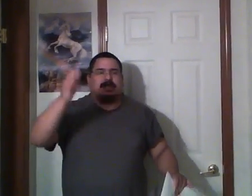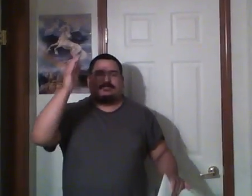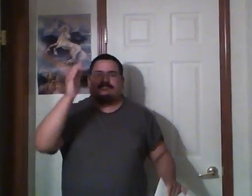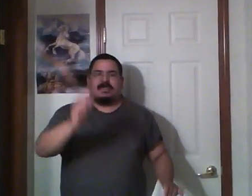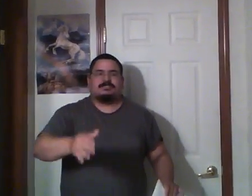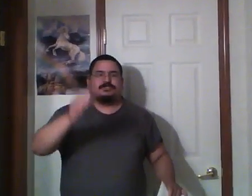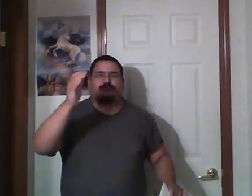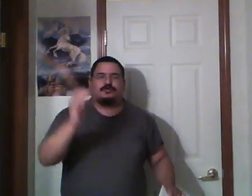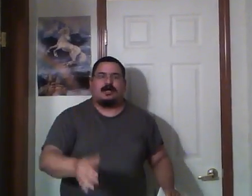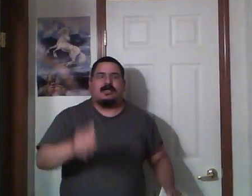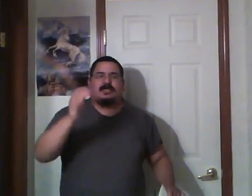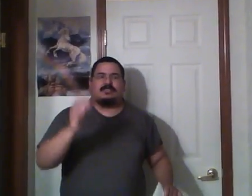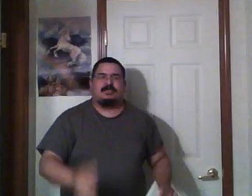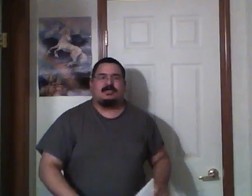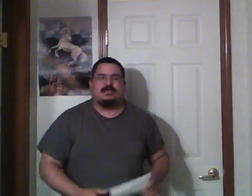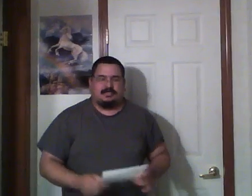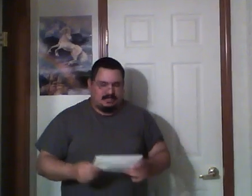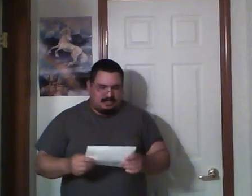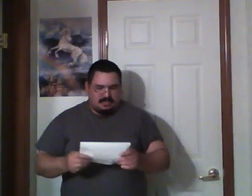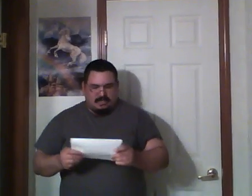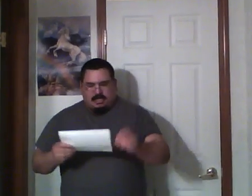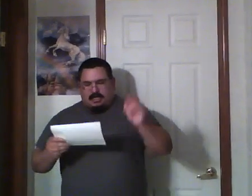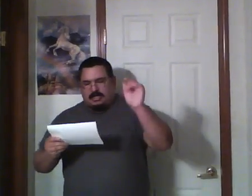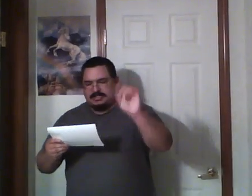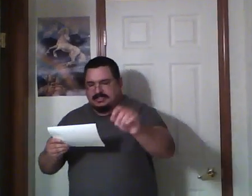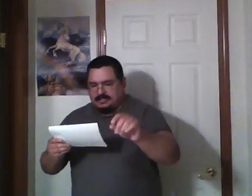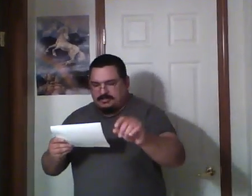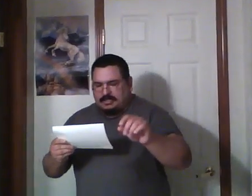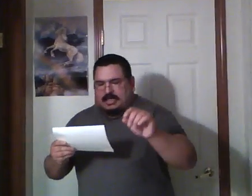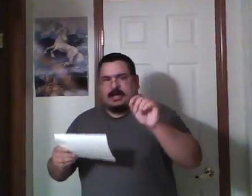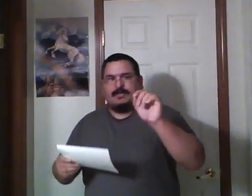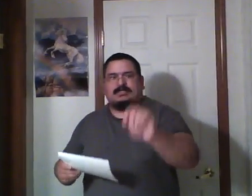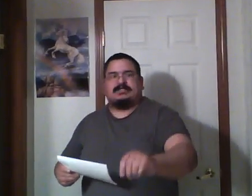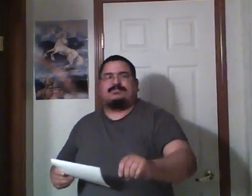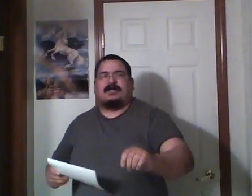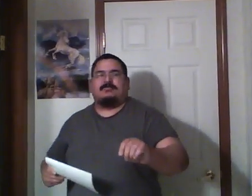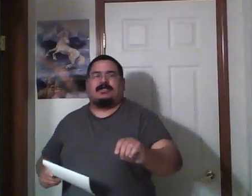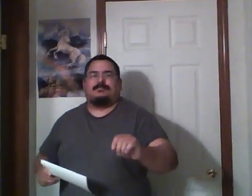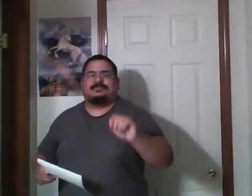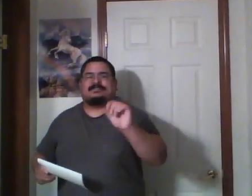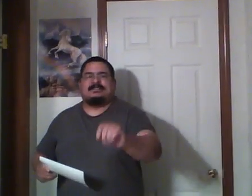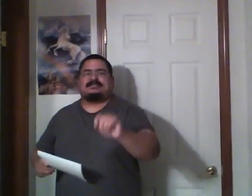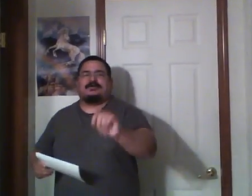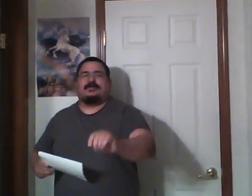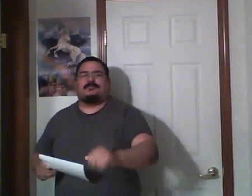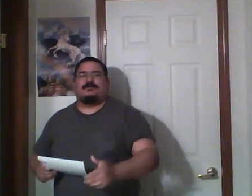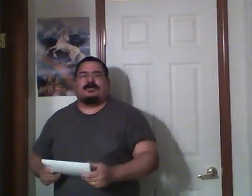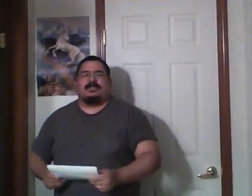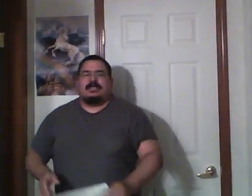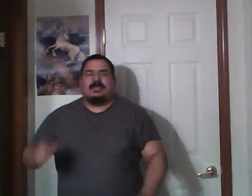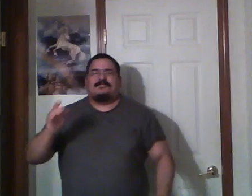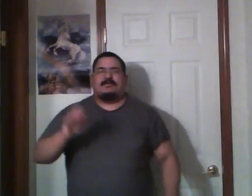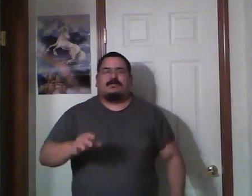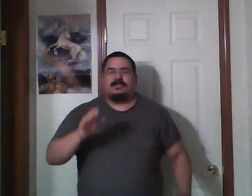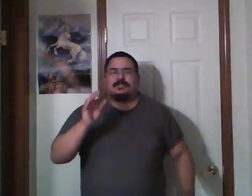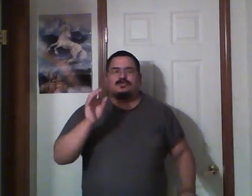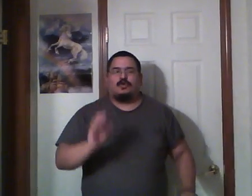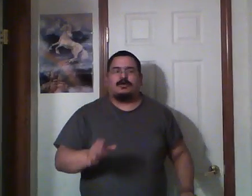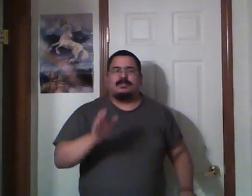It makes you cry at the end. Also, Amazing Spider-Man number 631. If you ever read the Torment